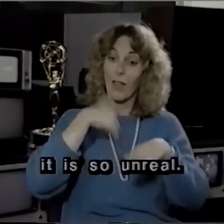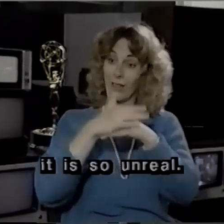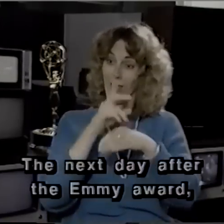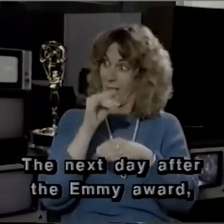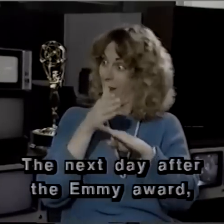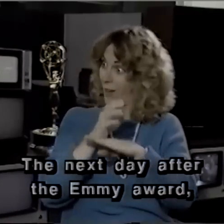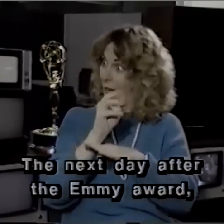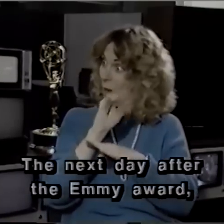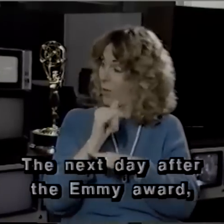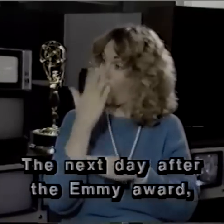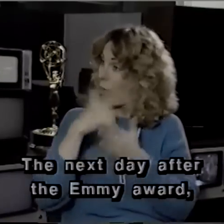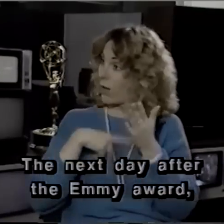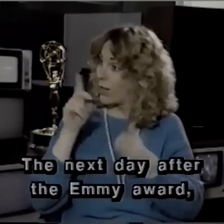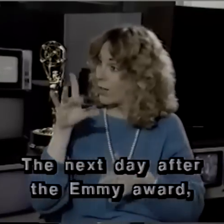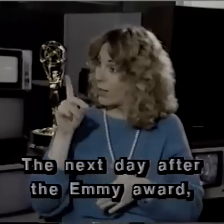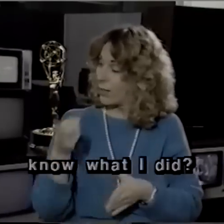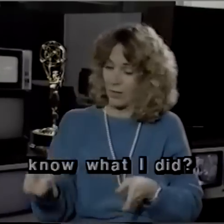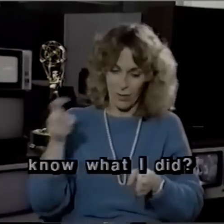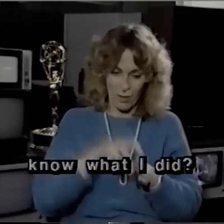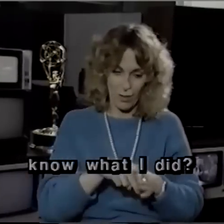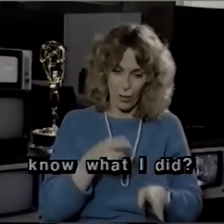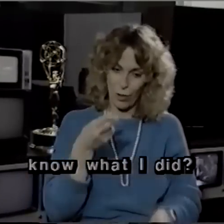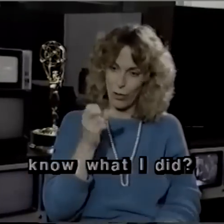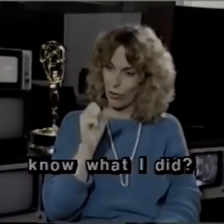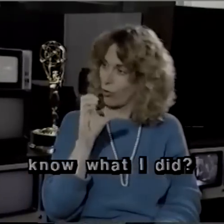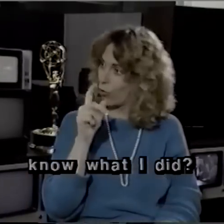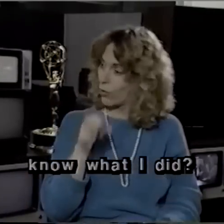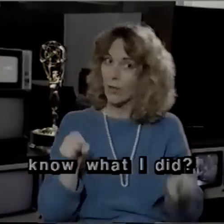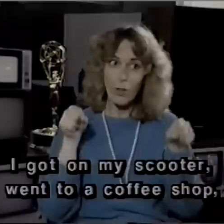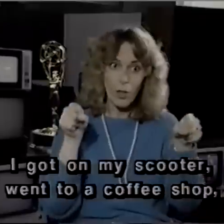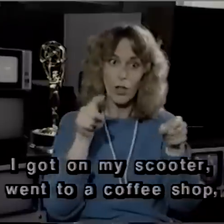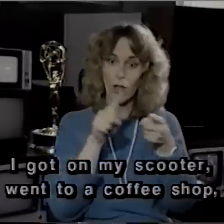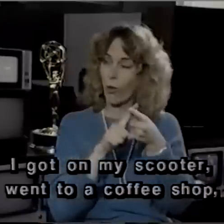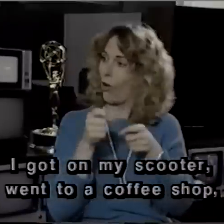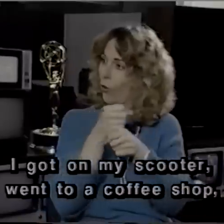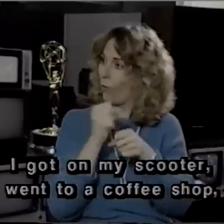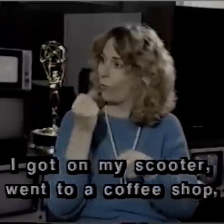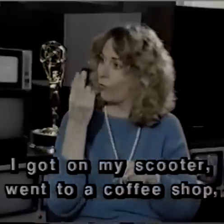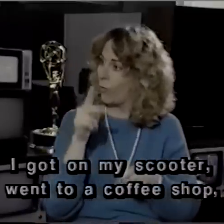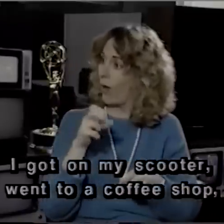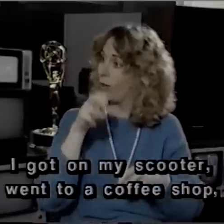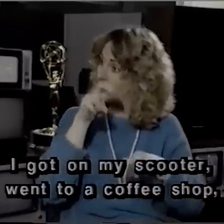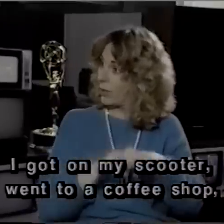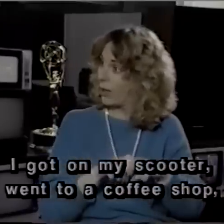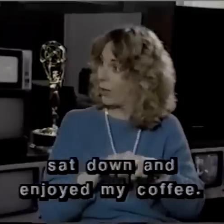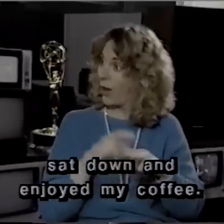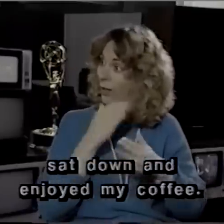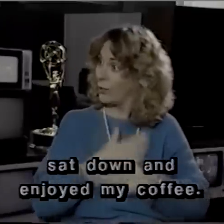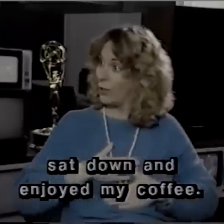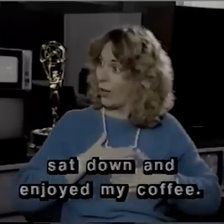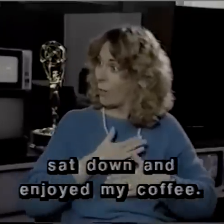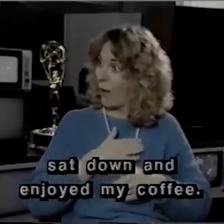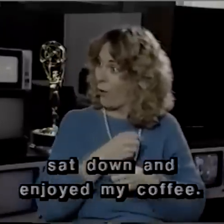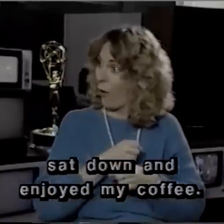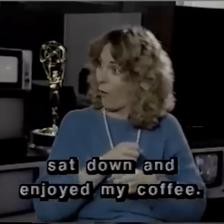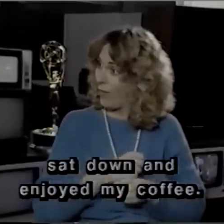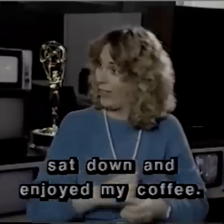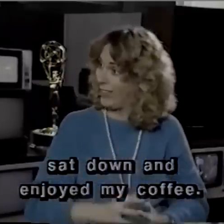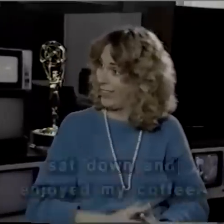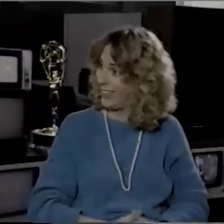The next day after the Emmy Award, know what I did? I got on my scooter, went to a coffee shop, sat down, and enjoyed my coffee.